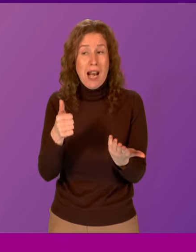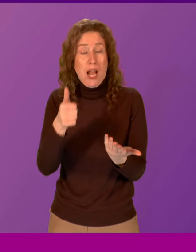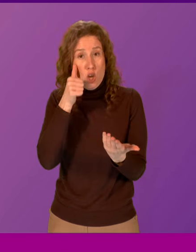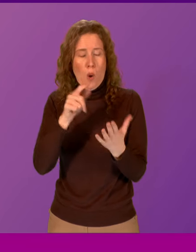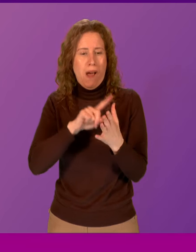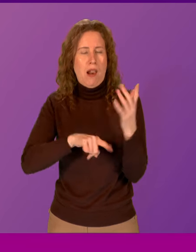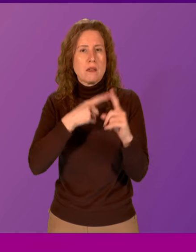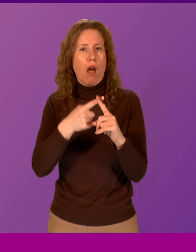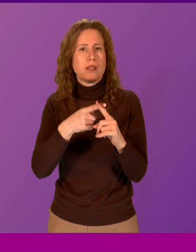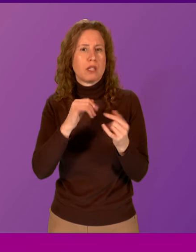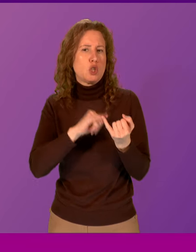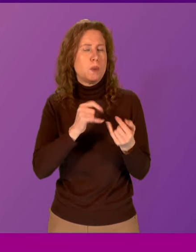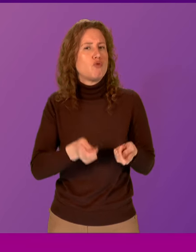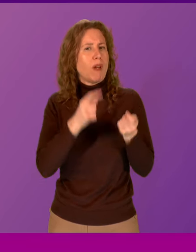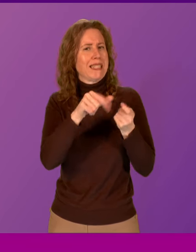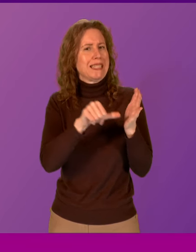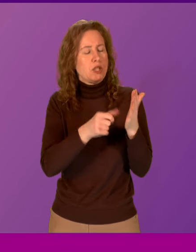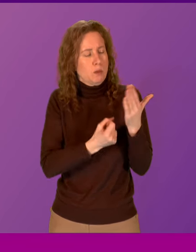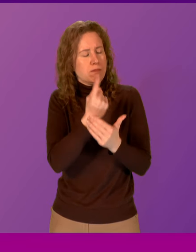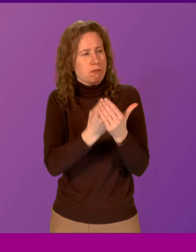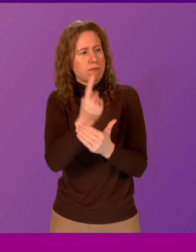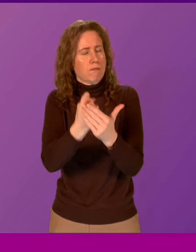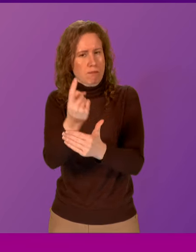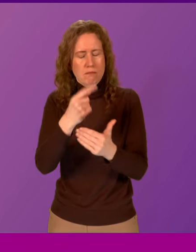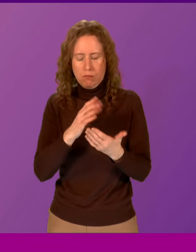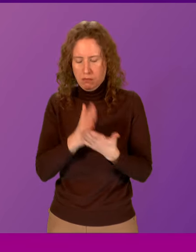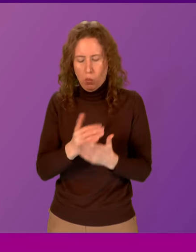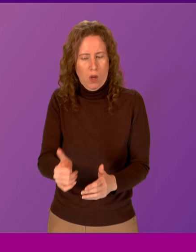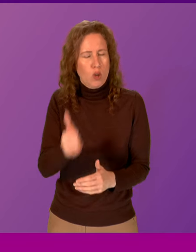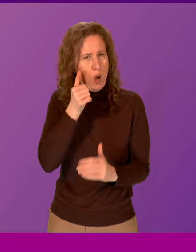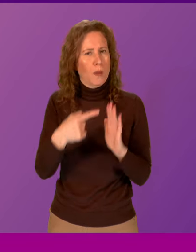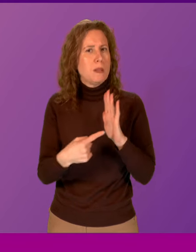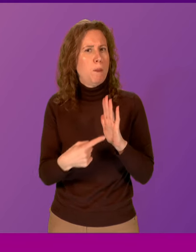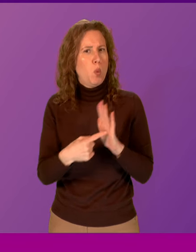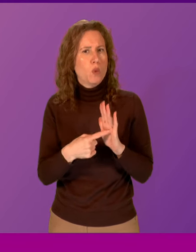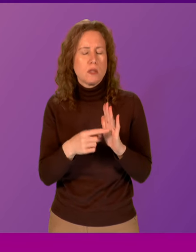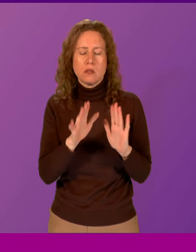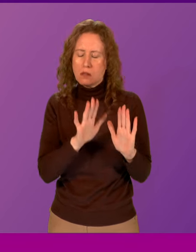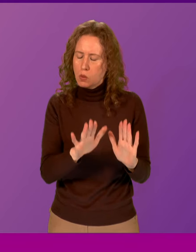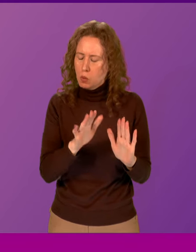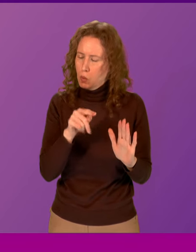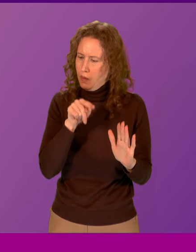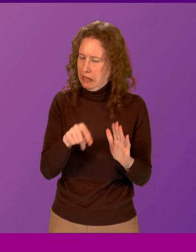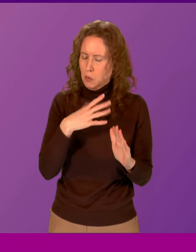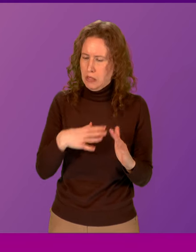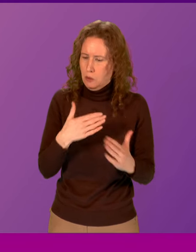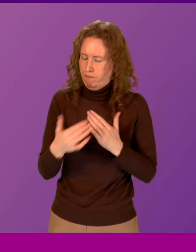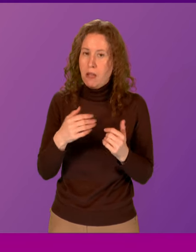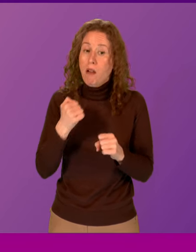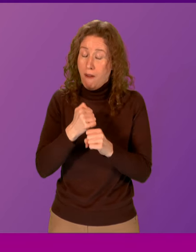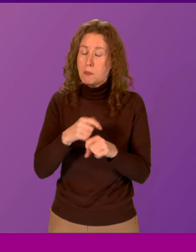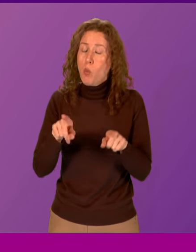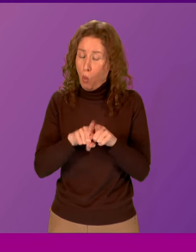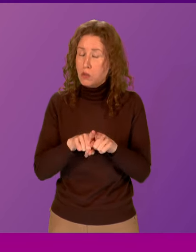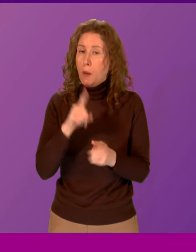Alexander Stewart has raised these issues on a number of occasions and the importance that he attaches to this is shared by the government too.